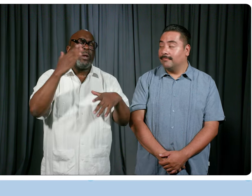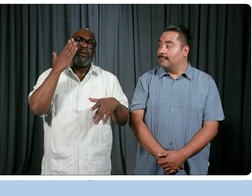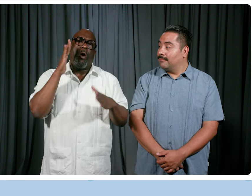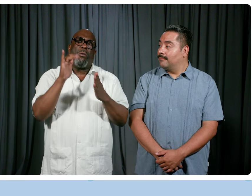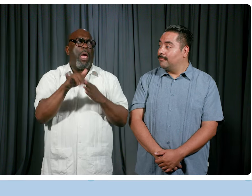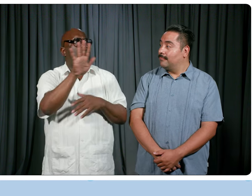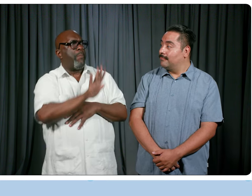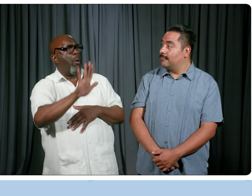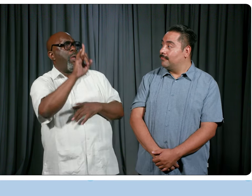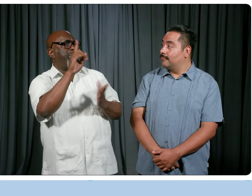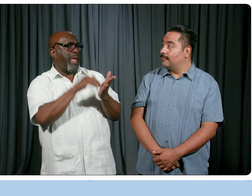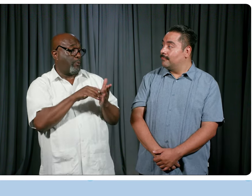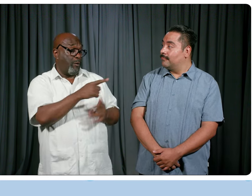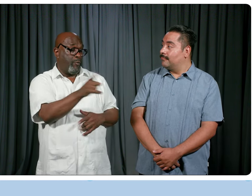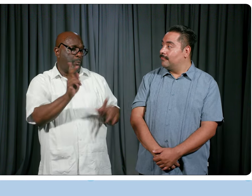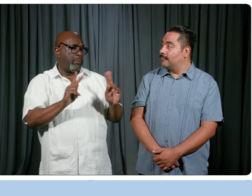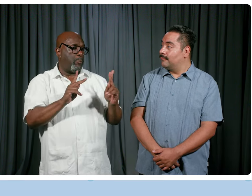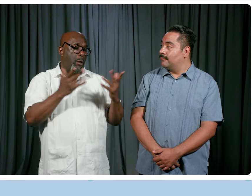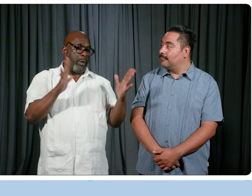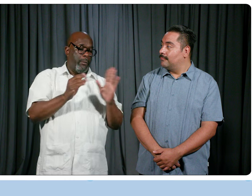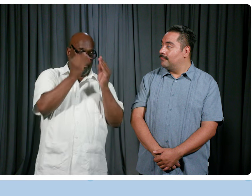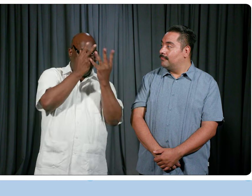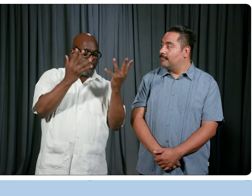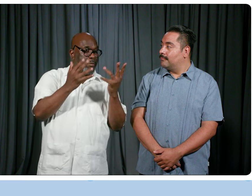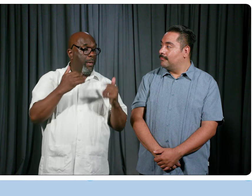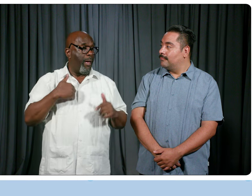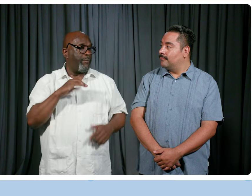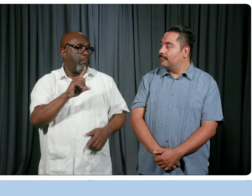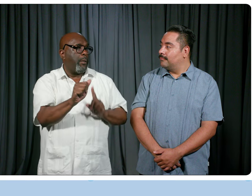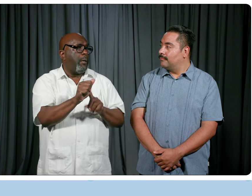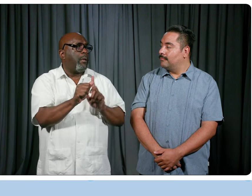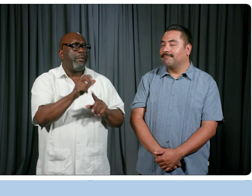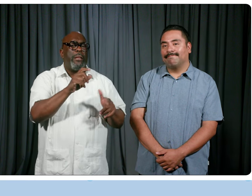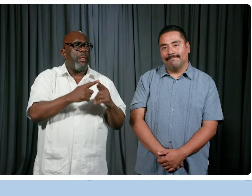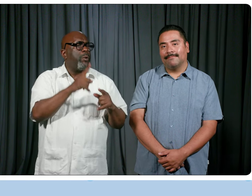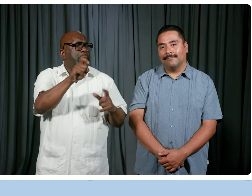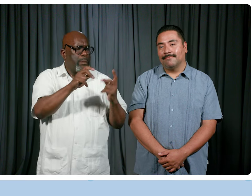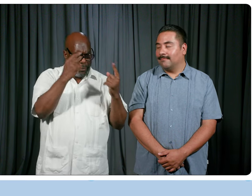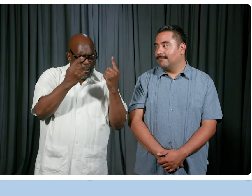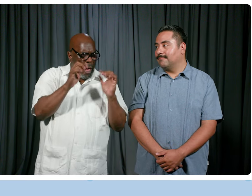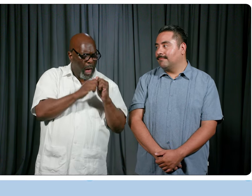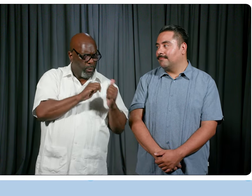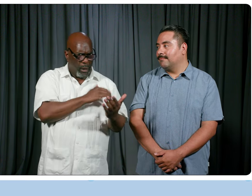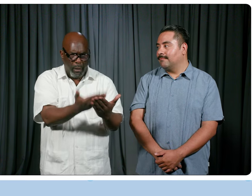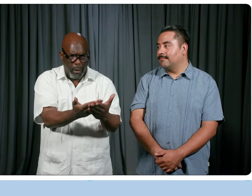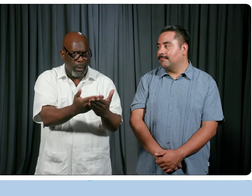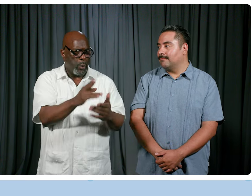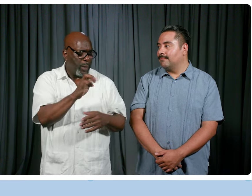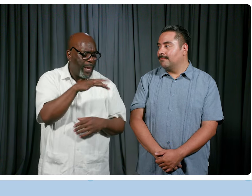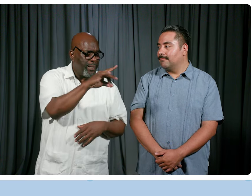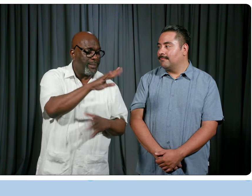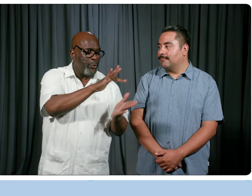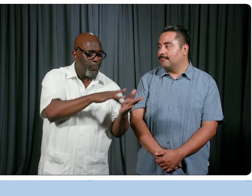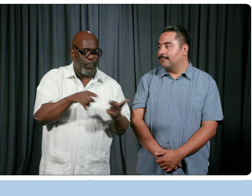at least a thousand of those have identified as having a disability agreed to volunteer. Well, we know that they're going to have to get to the United Center into McCormick Place, and they're going